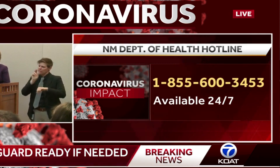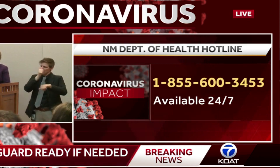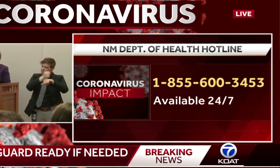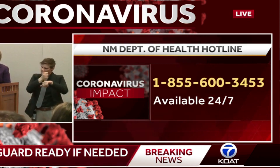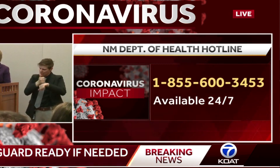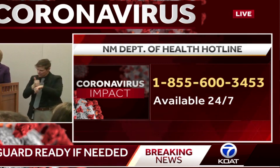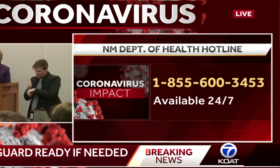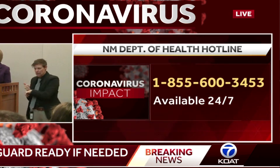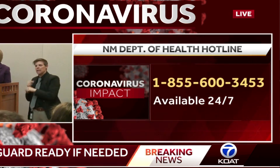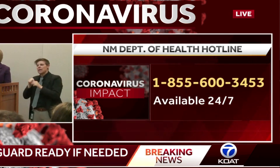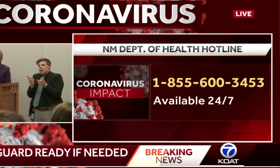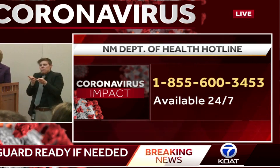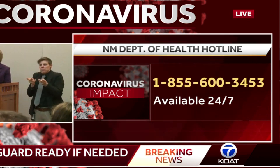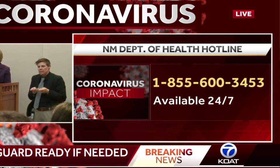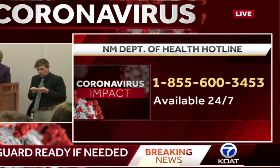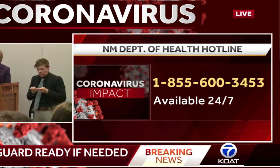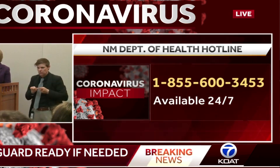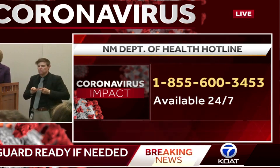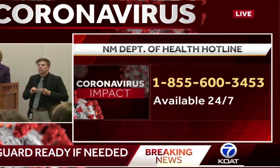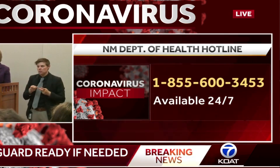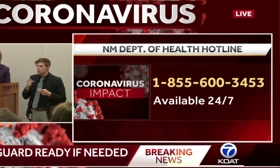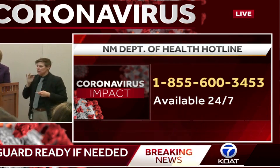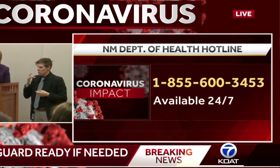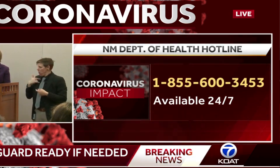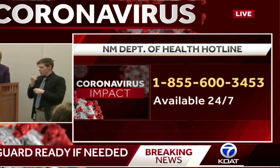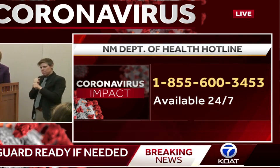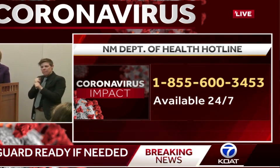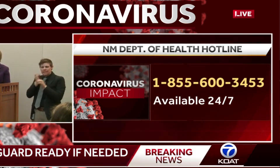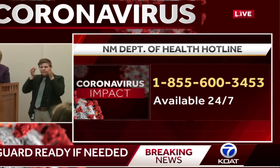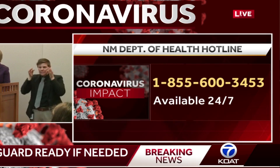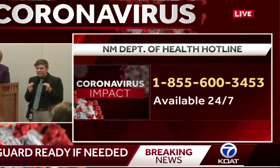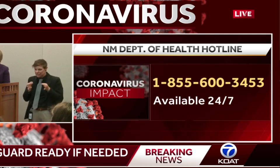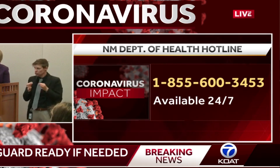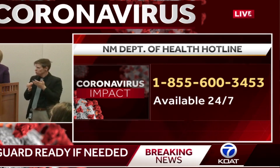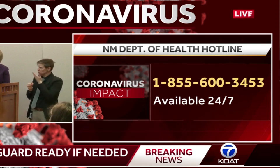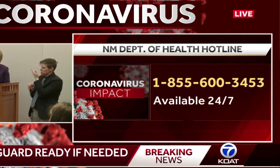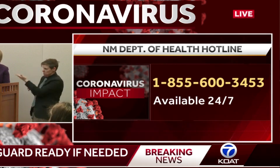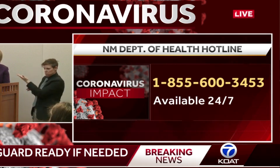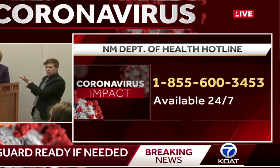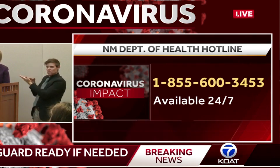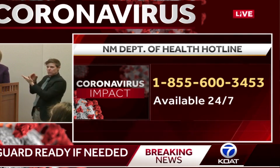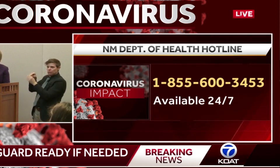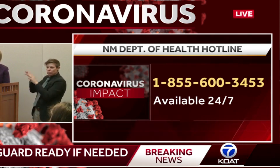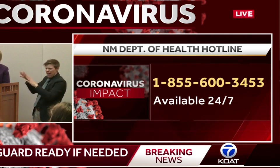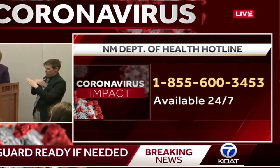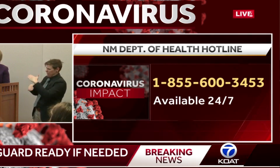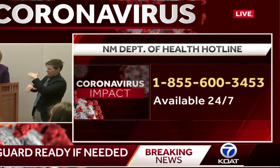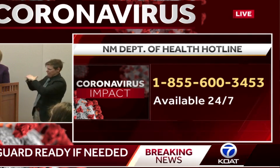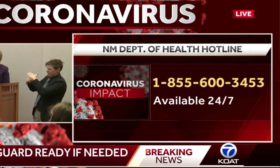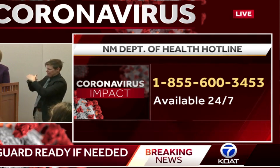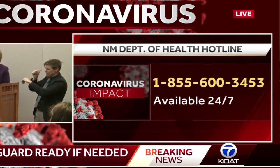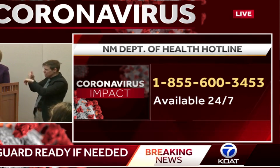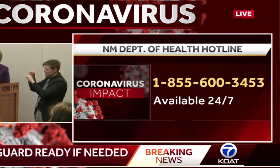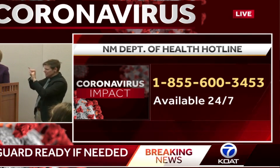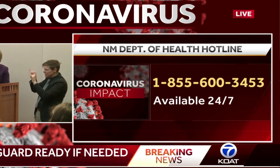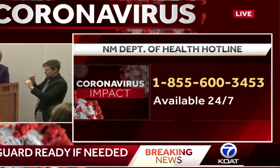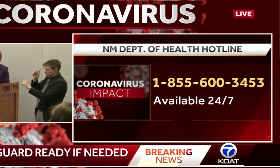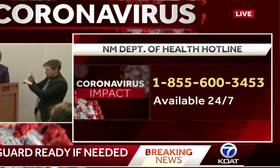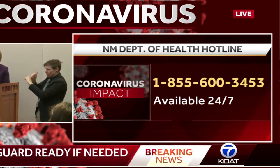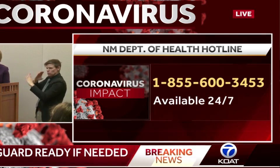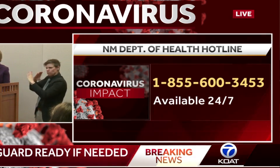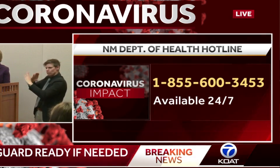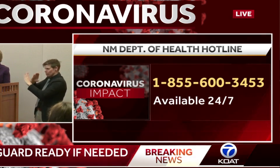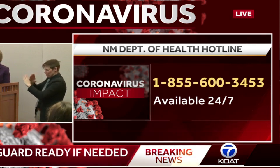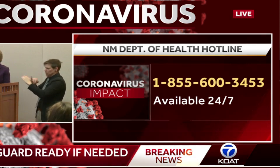part of the decision. We make the decisions based on spread. Then we have to have the ability to implement the strategies